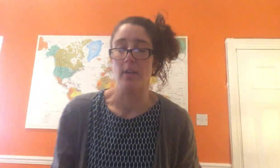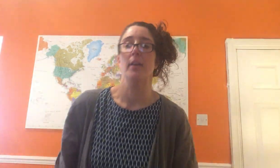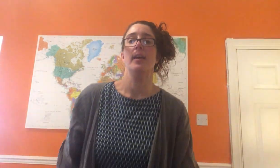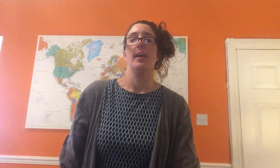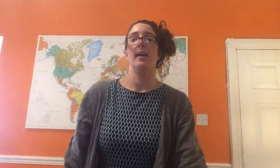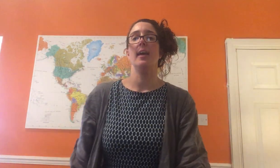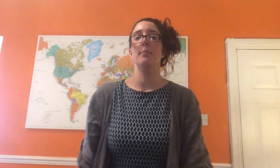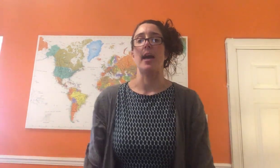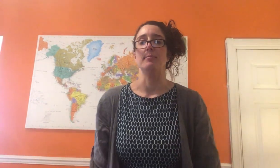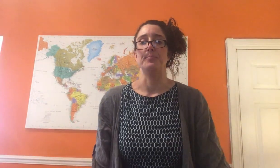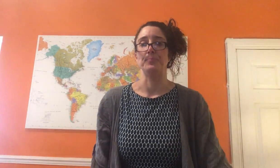Here we go.